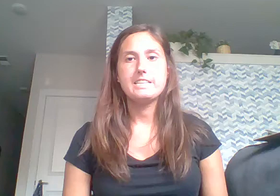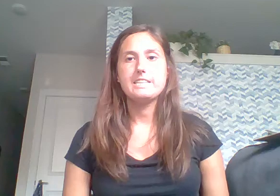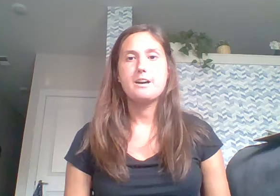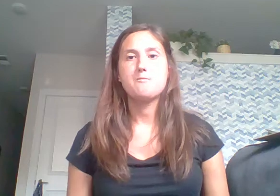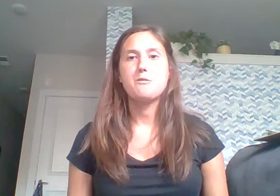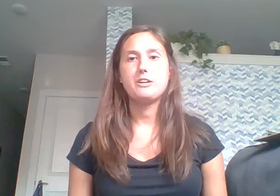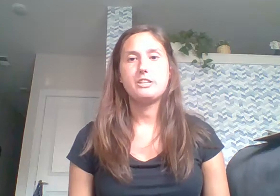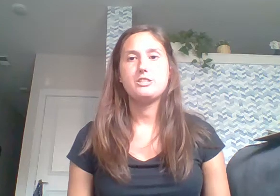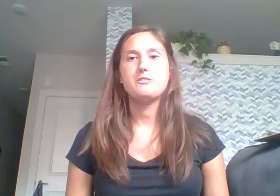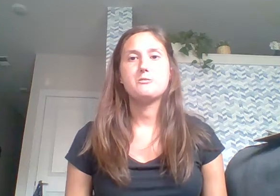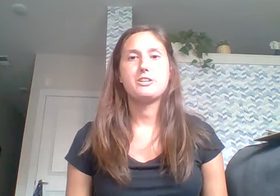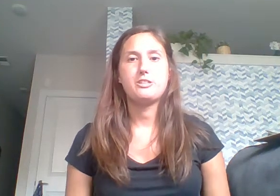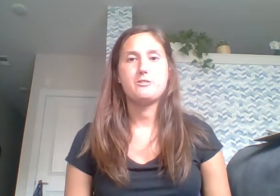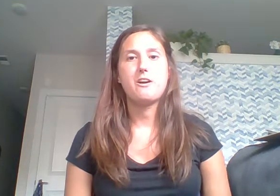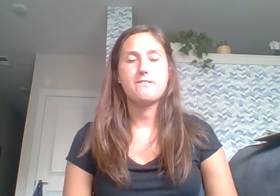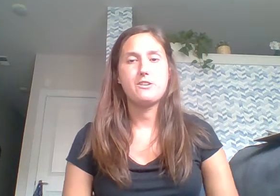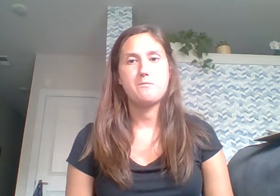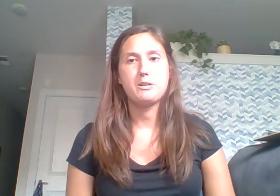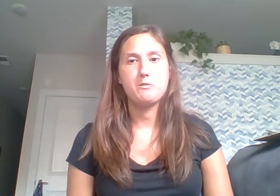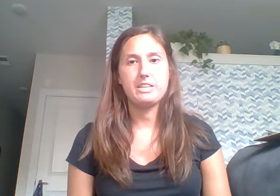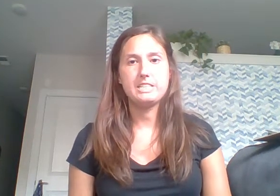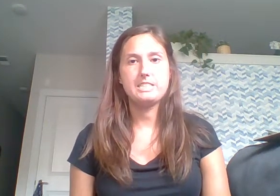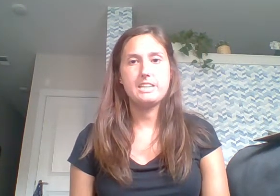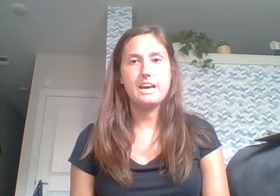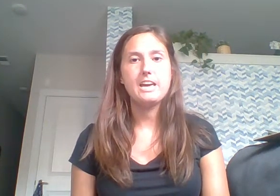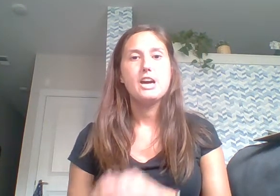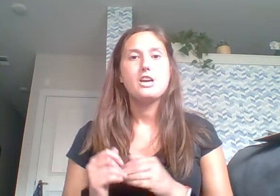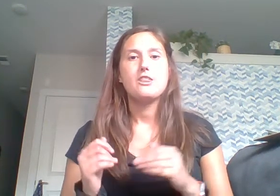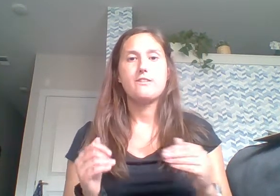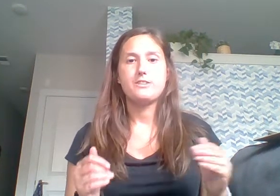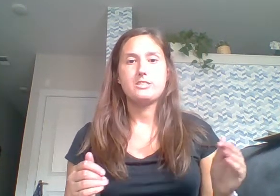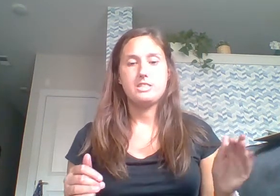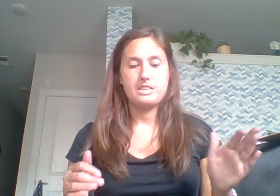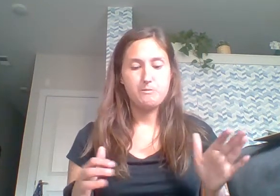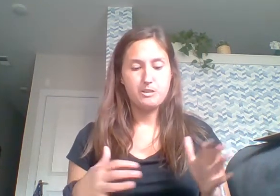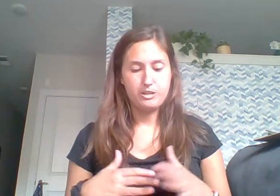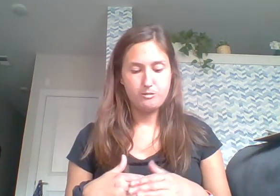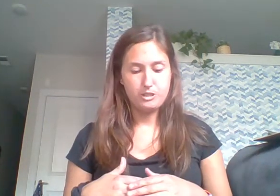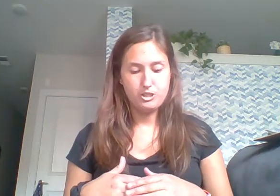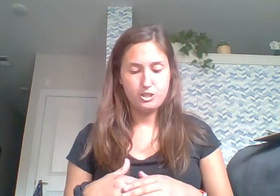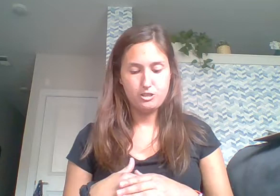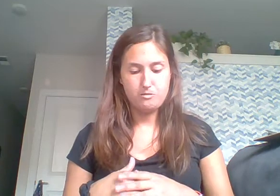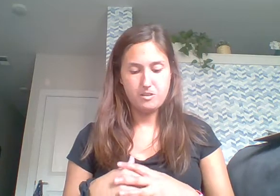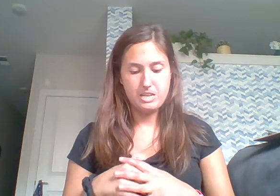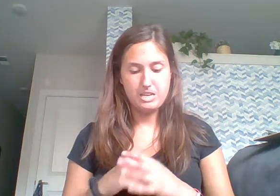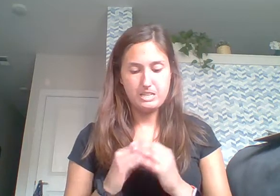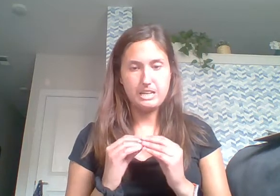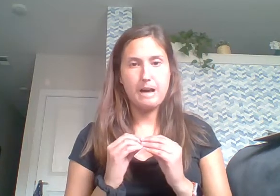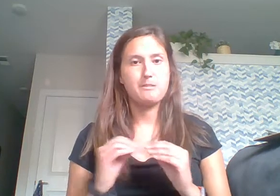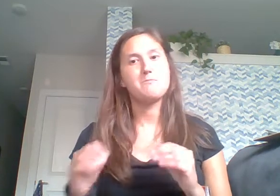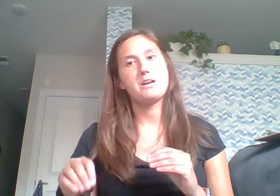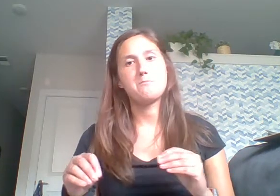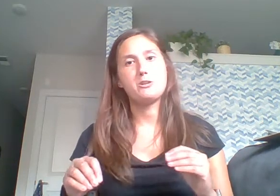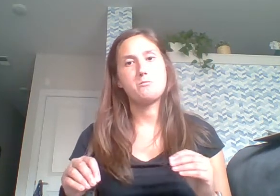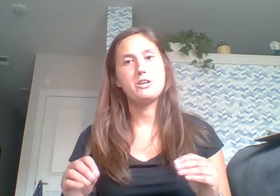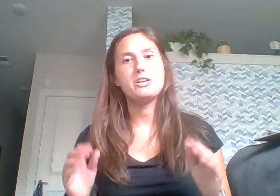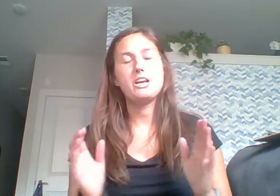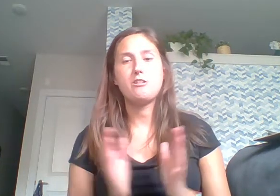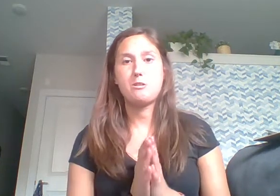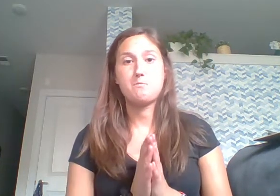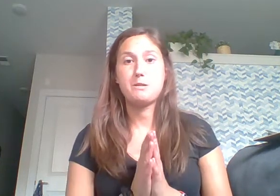What we're going to do is we're going to do our phonemic awareness today. The first thing that we are going to do is I'm going to break apart a word and you need to